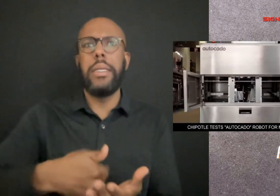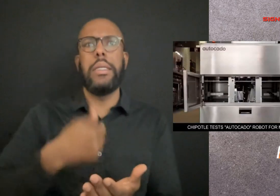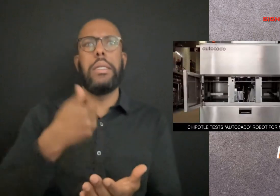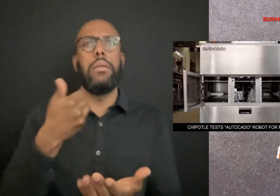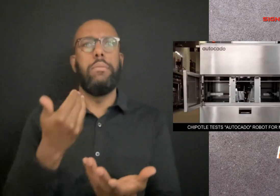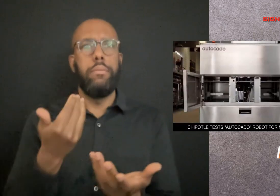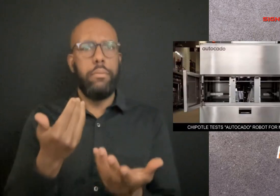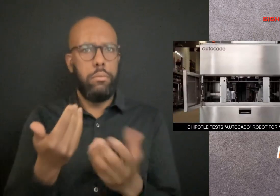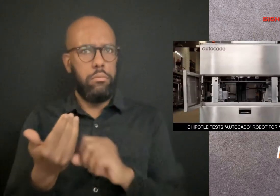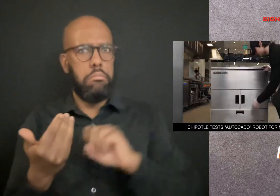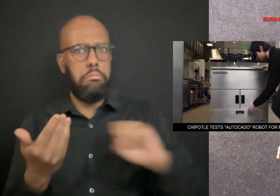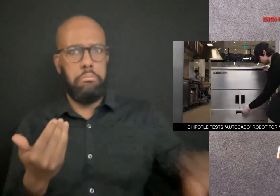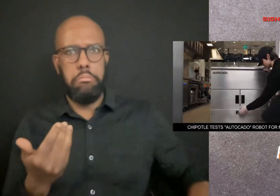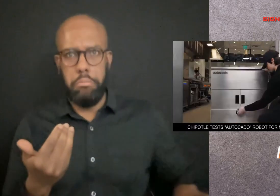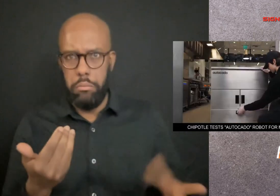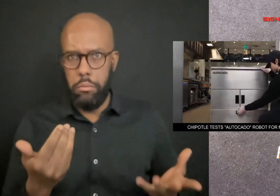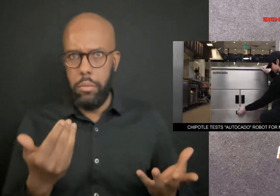places the avocado flesh in a bowl.